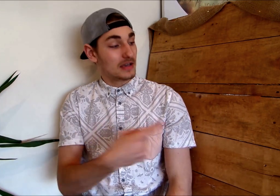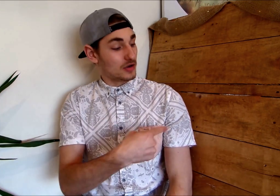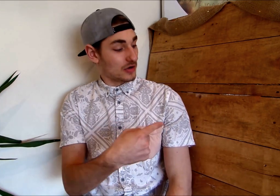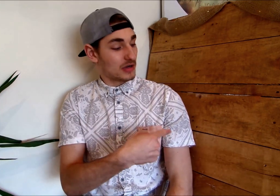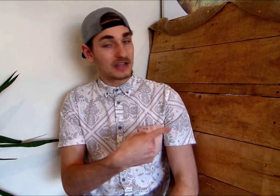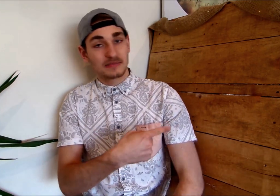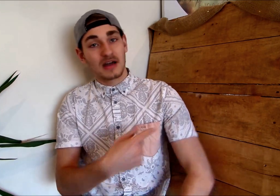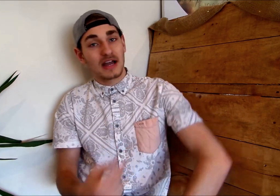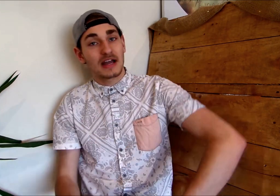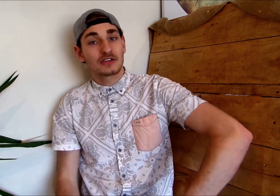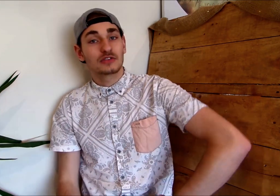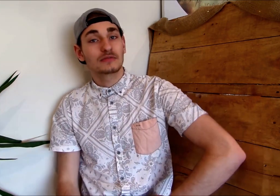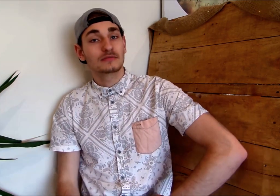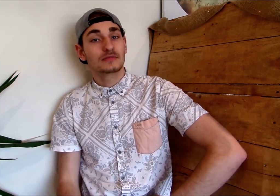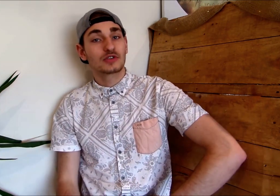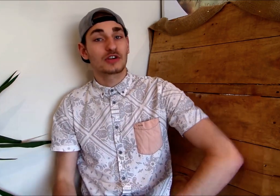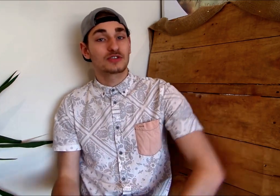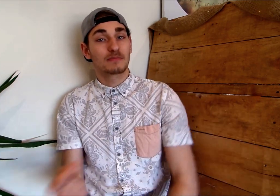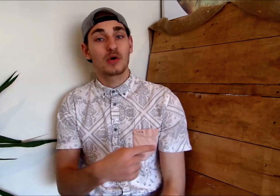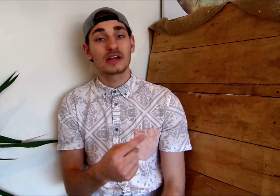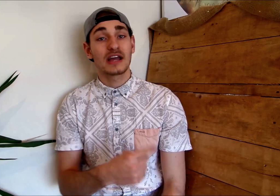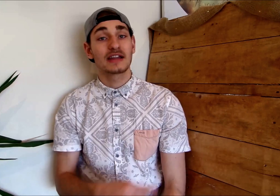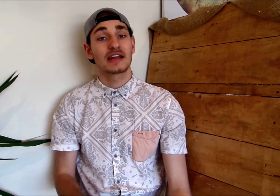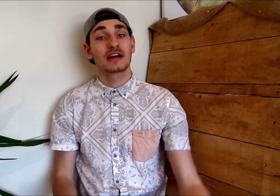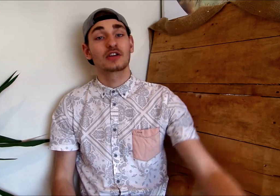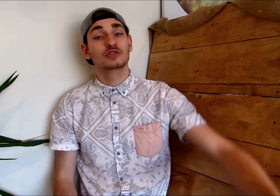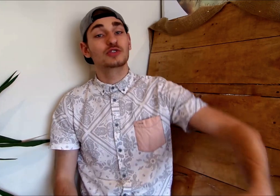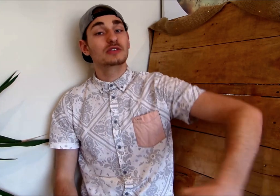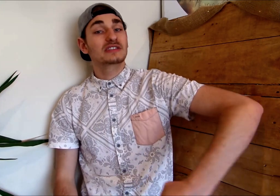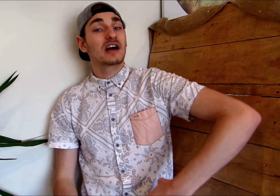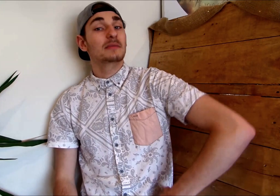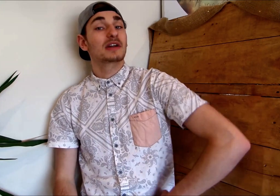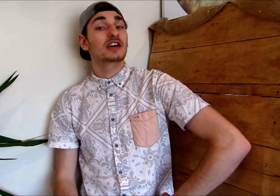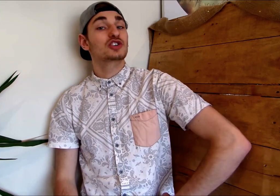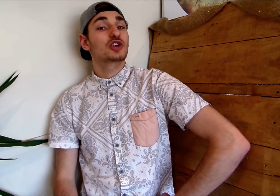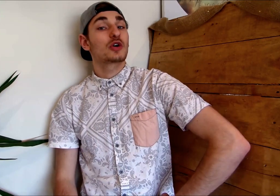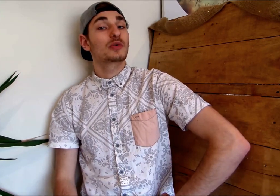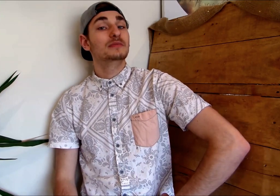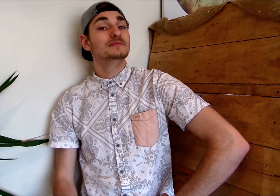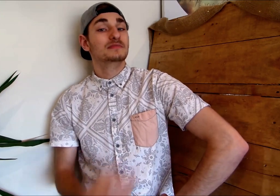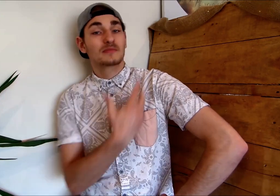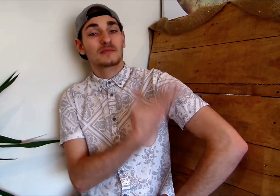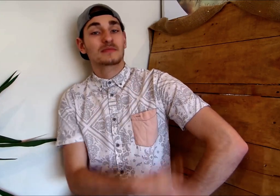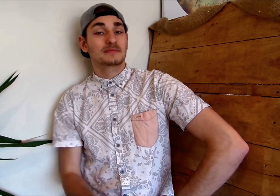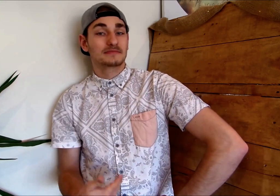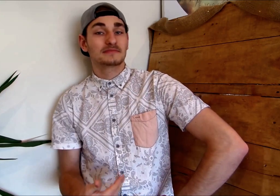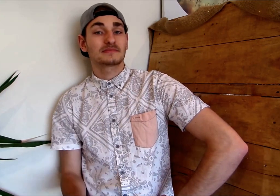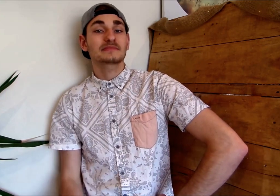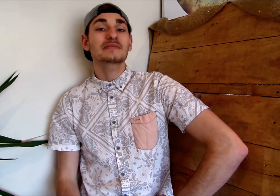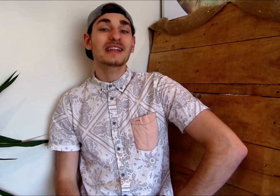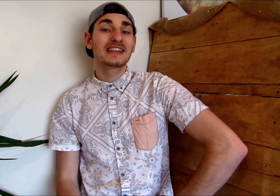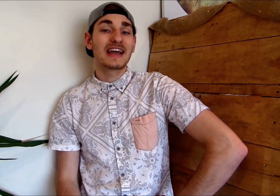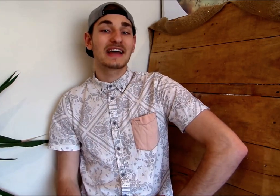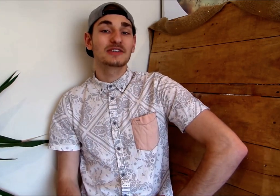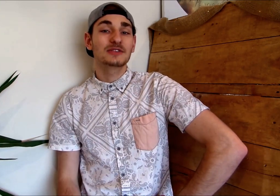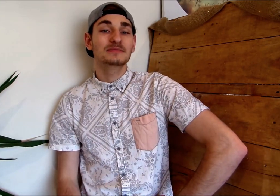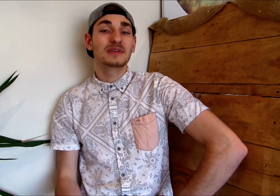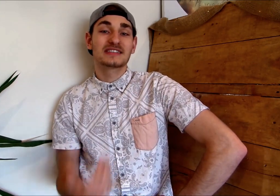Here is my handle, so I just point and then I don't do a sign but I show the handle because